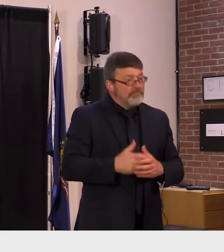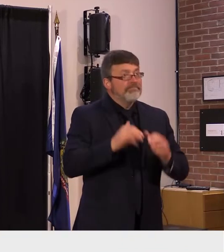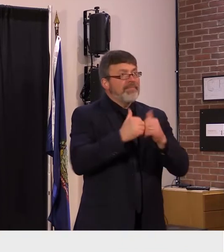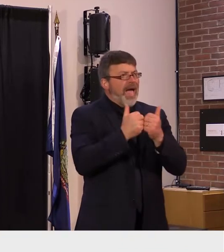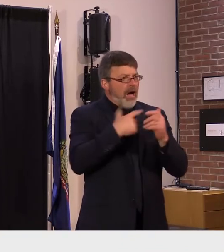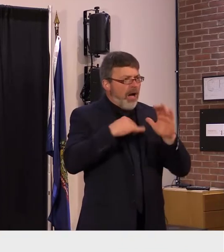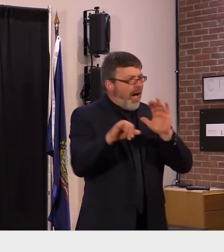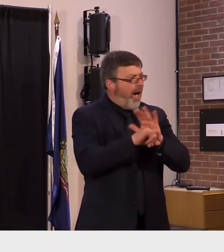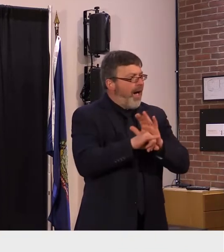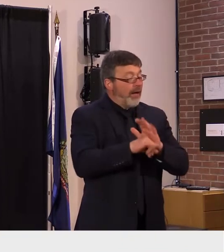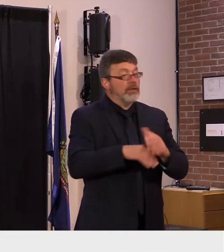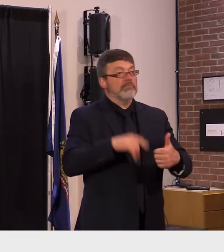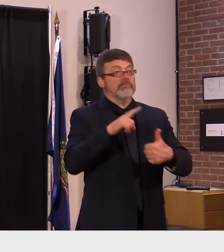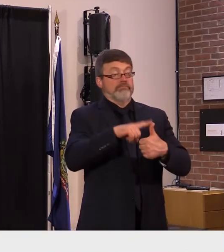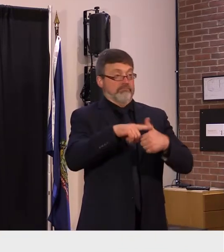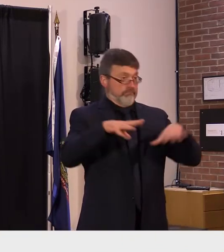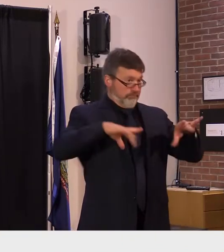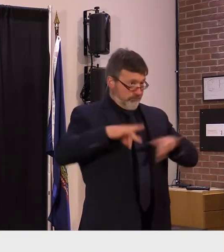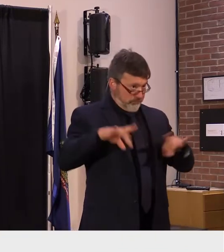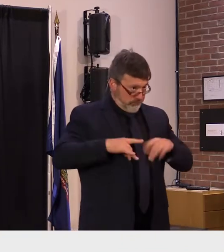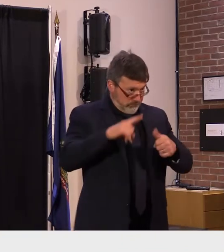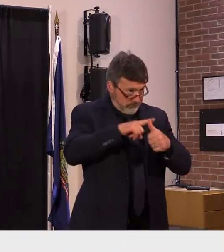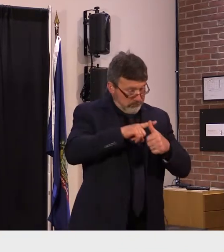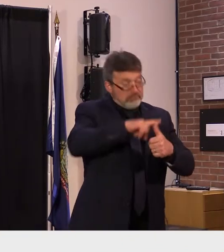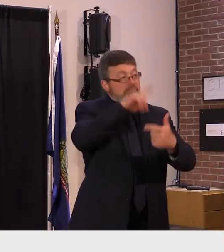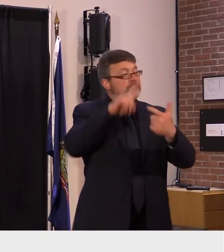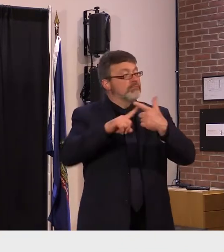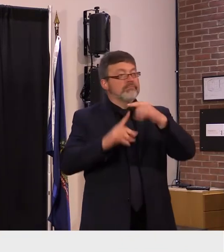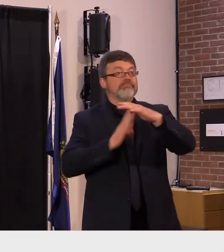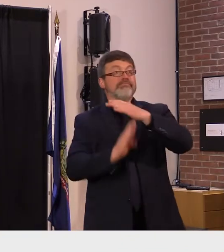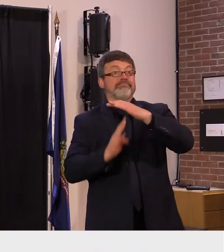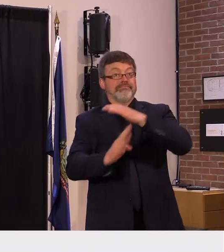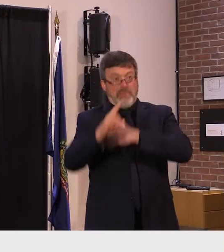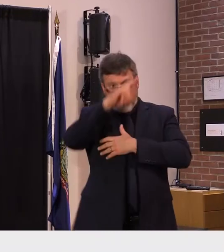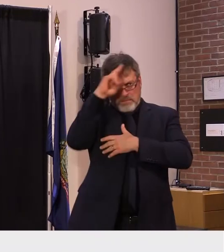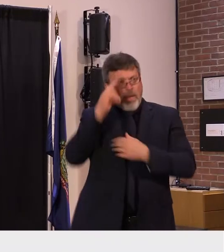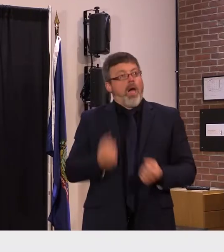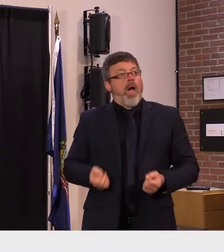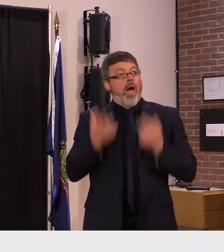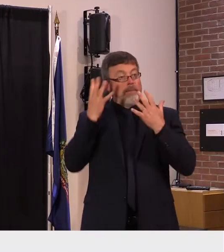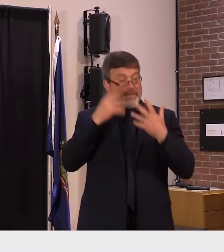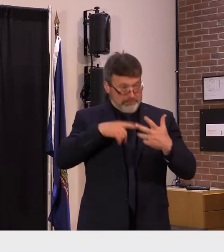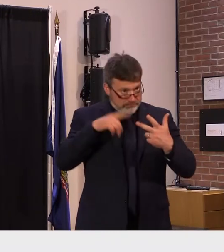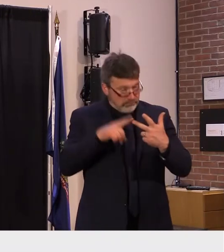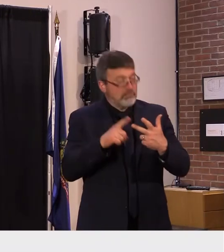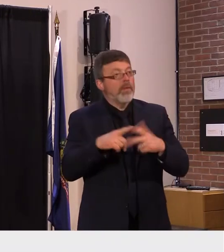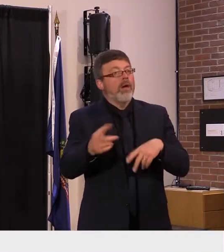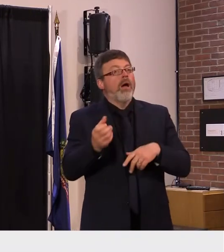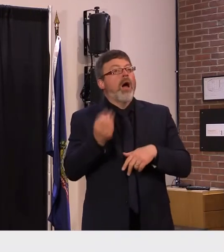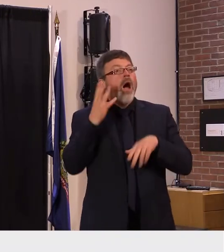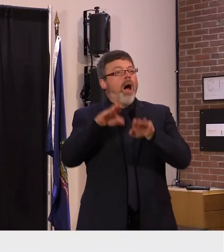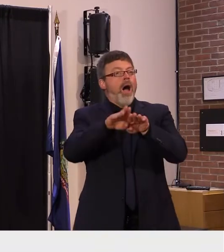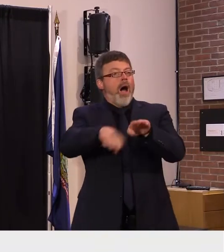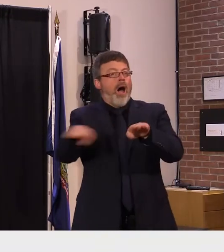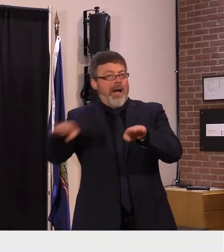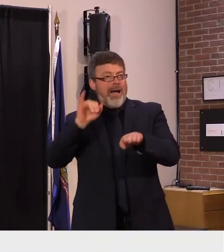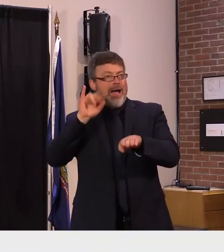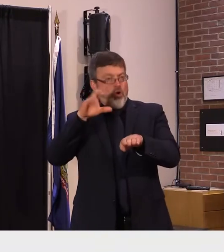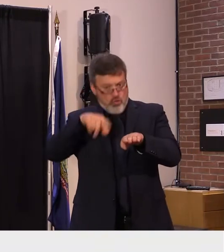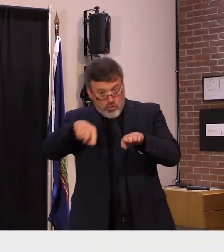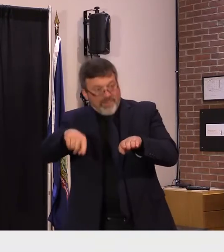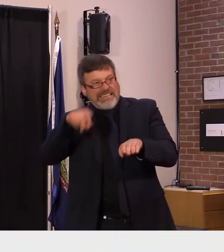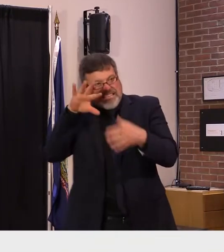of staffed inpatient beds occupied by patients with covet 19 currently the seven-day